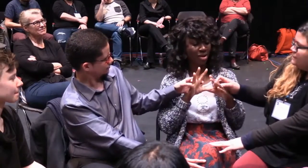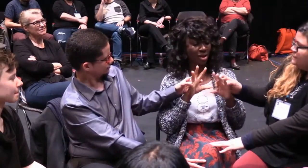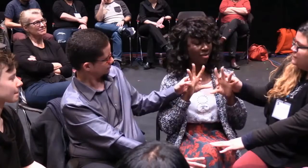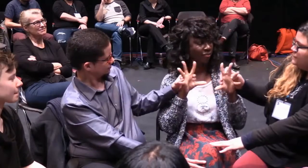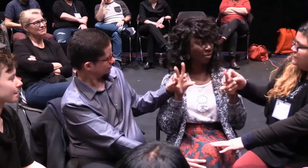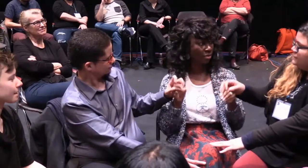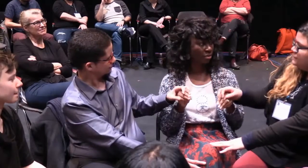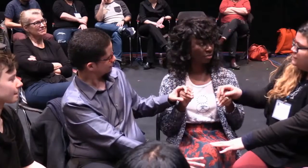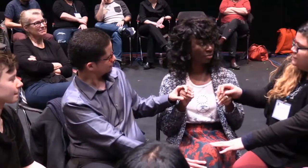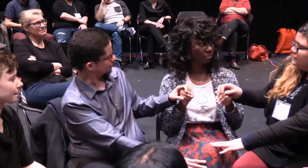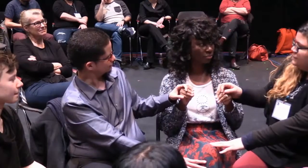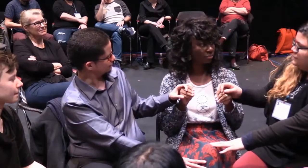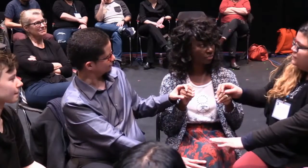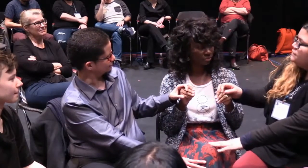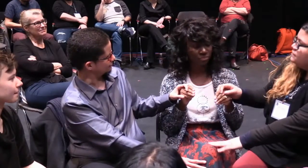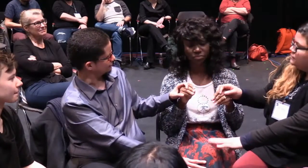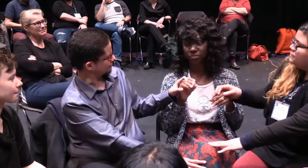My family's from Africa,